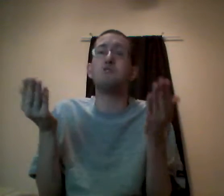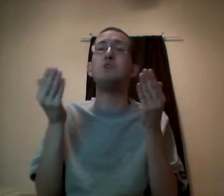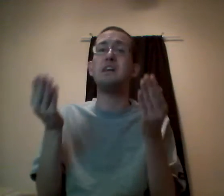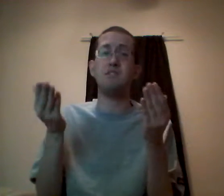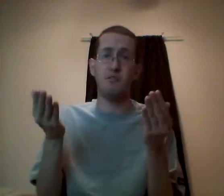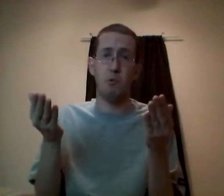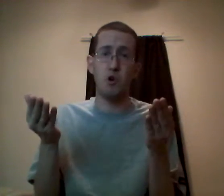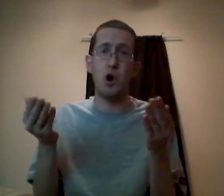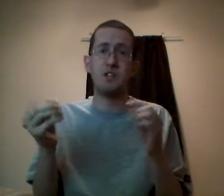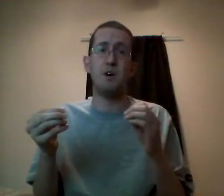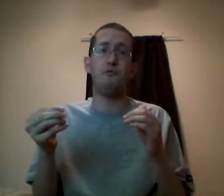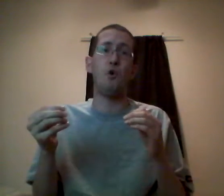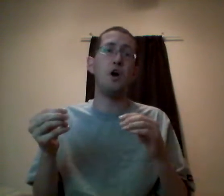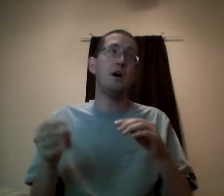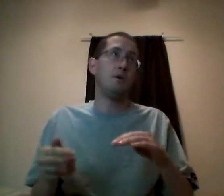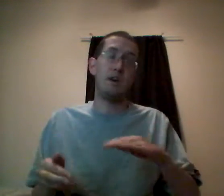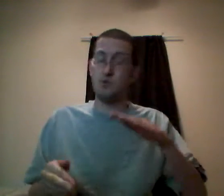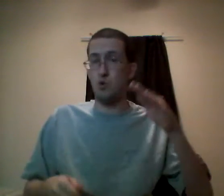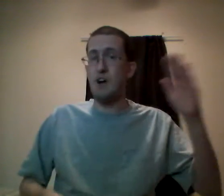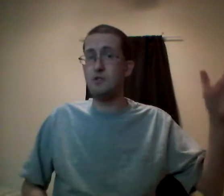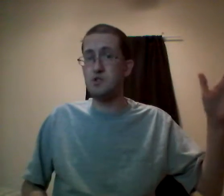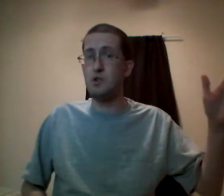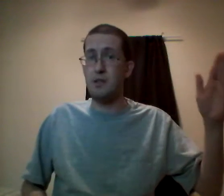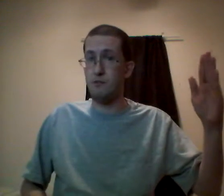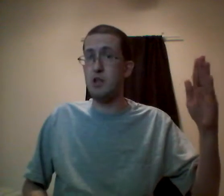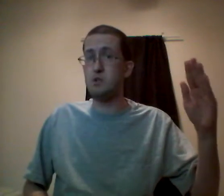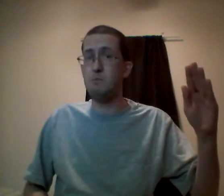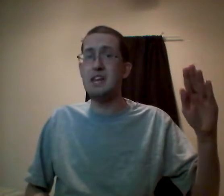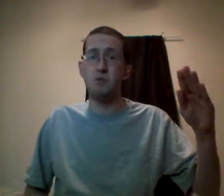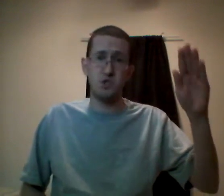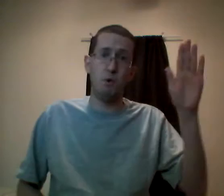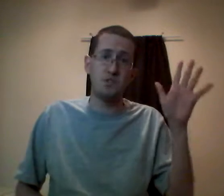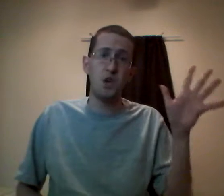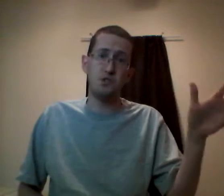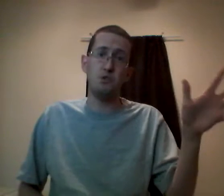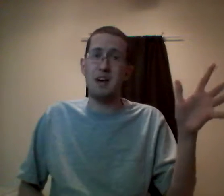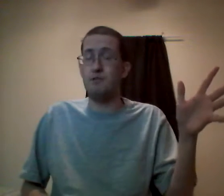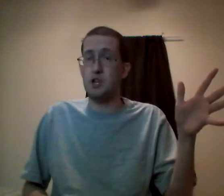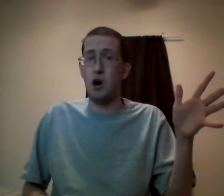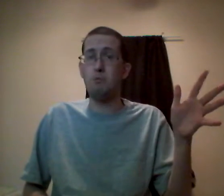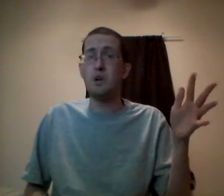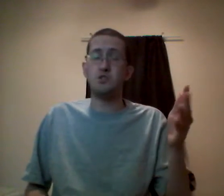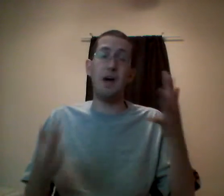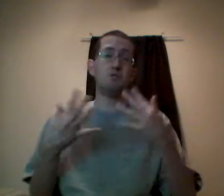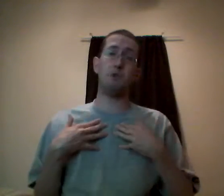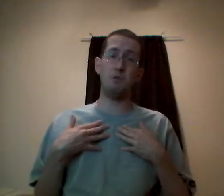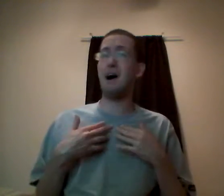include anything from her at all except for it was a reference to, the video was made in response to that video. So that was purely mine.